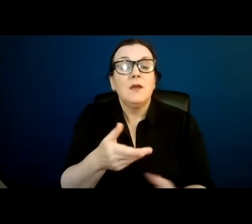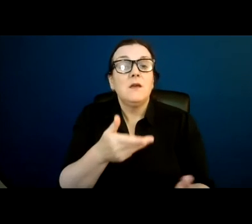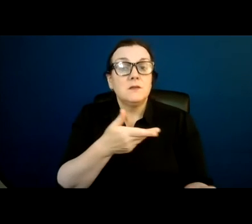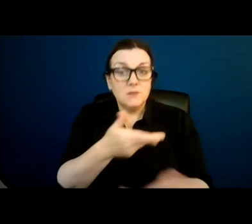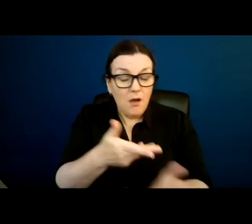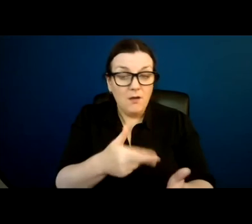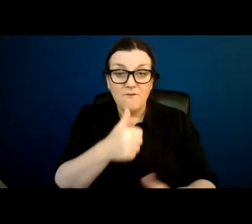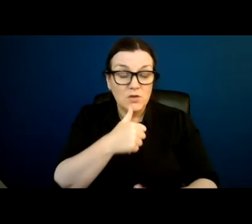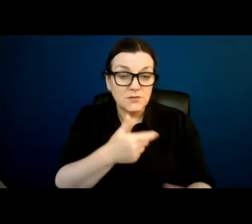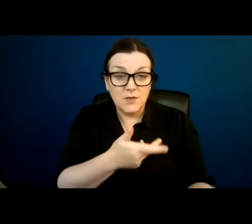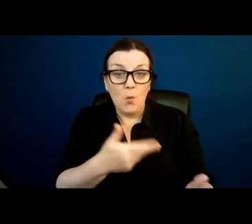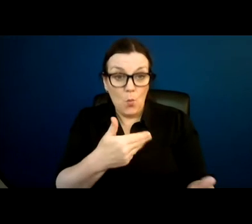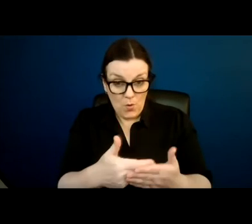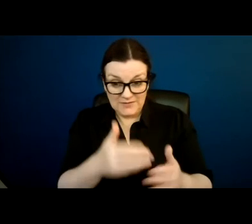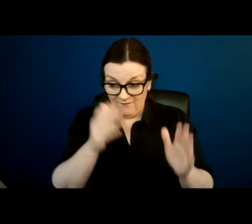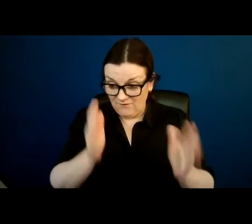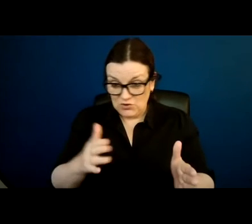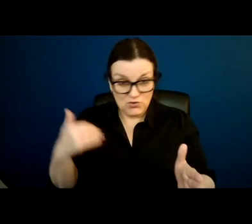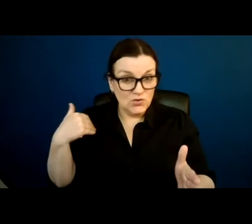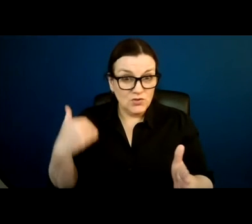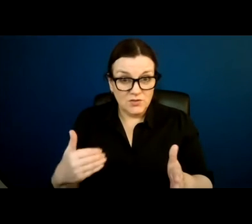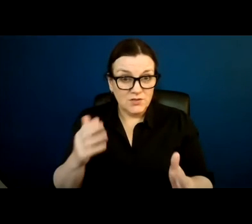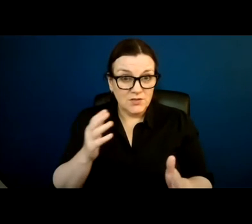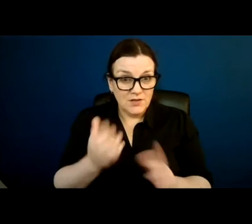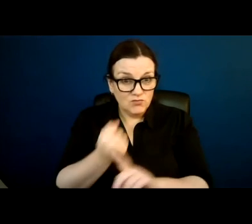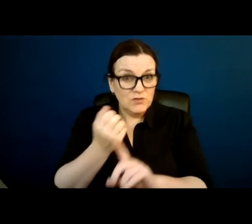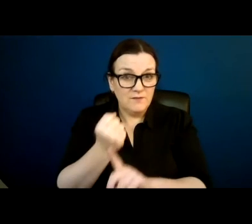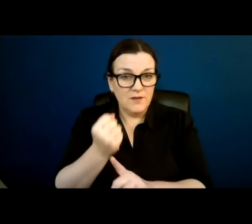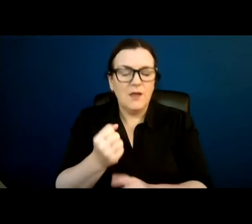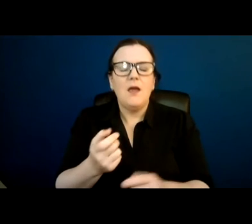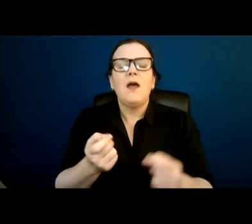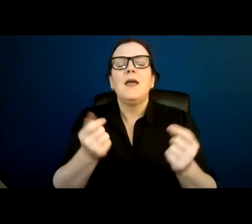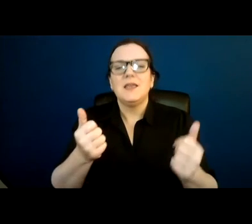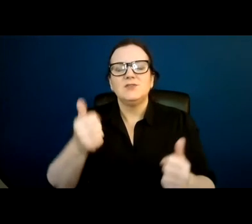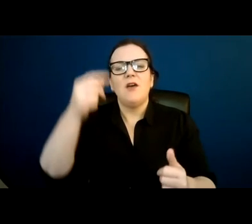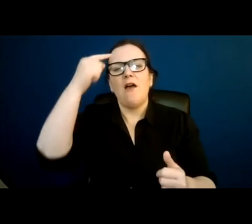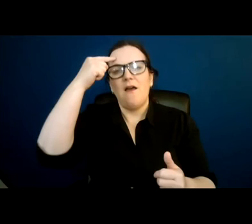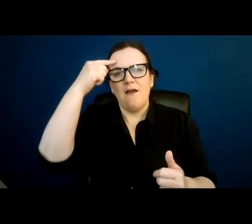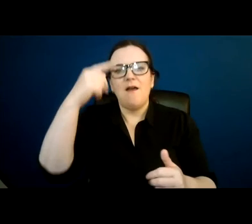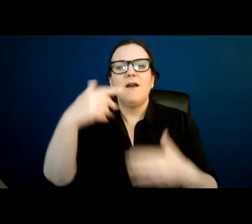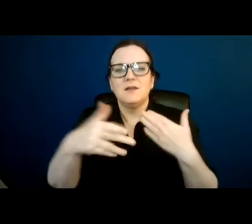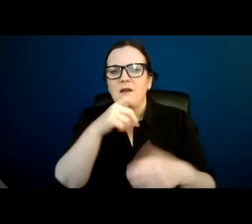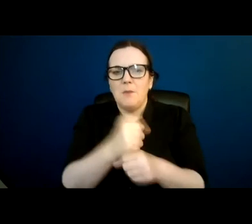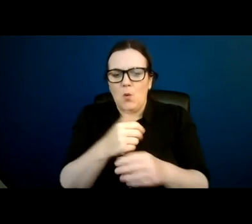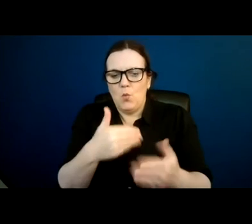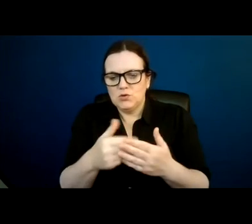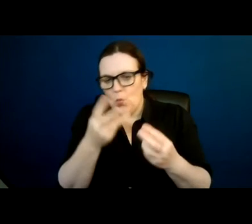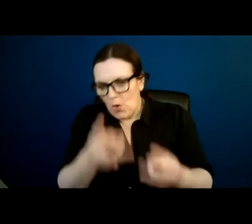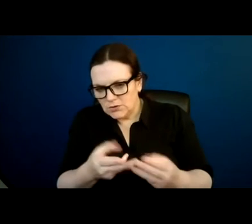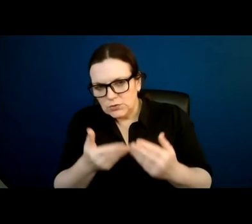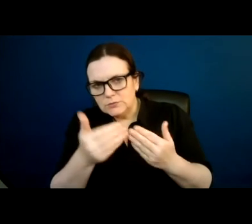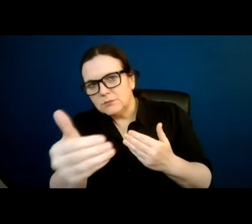about what they have done, it is far easier to talk to people about what they want to do,